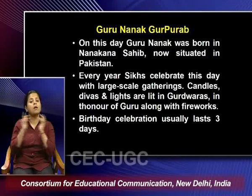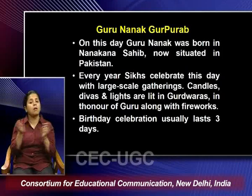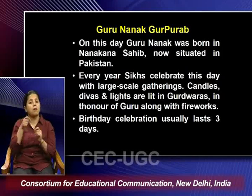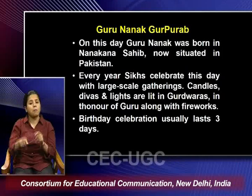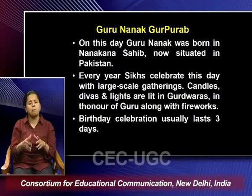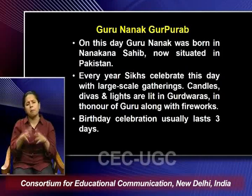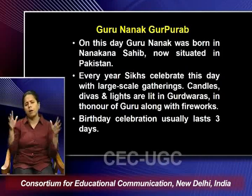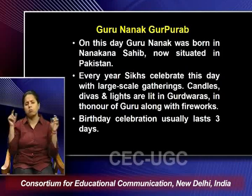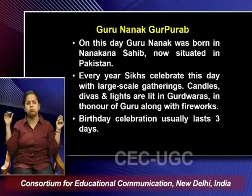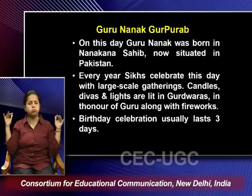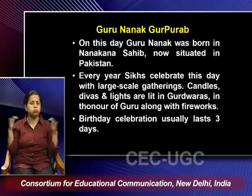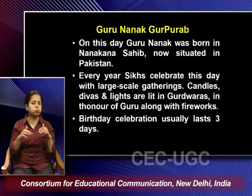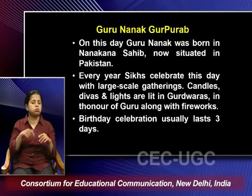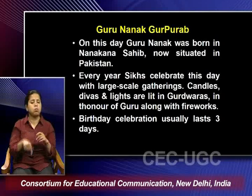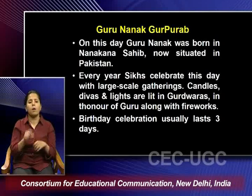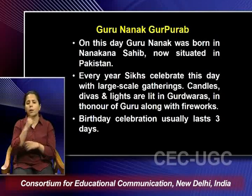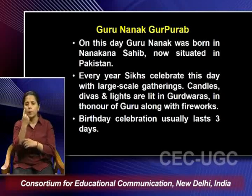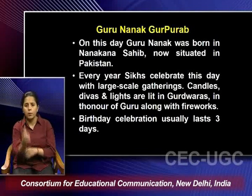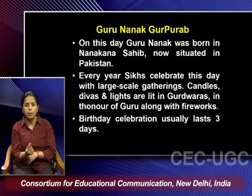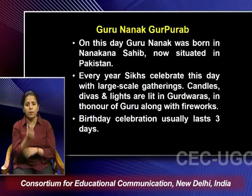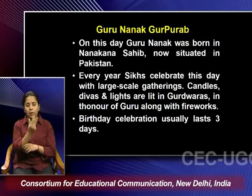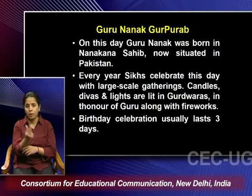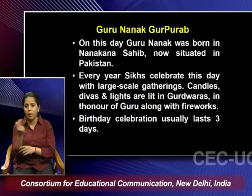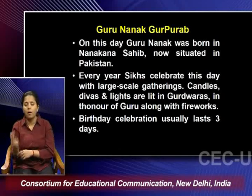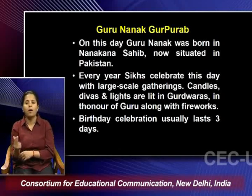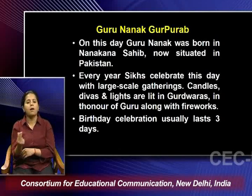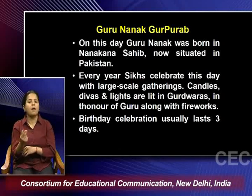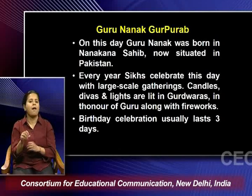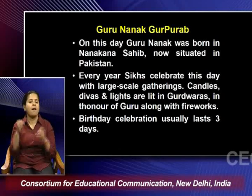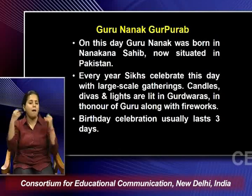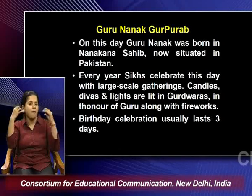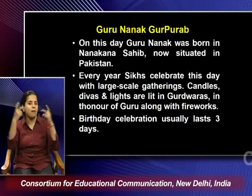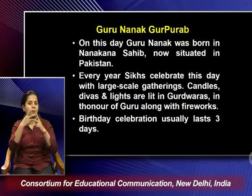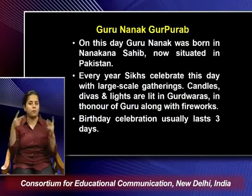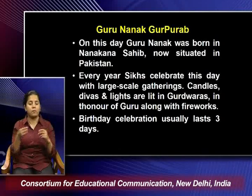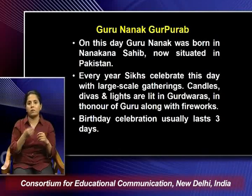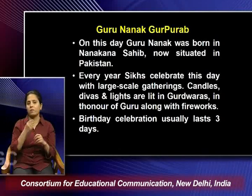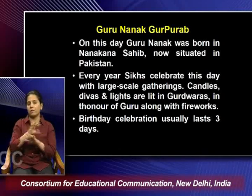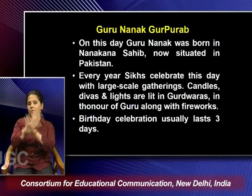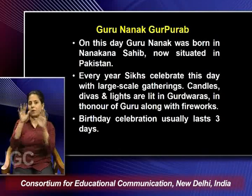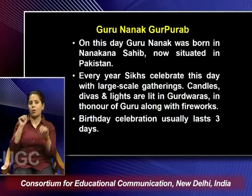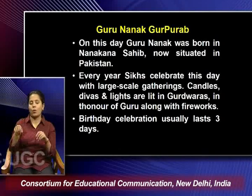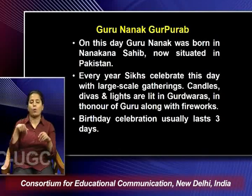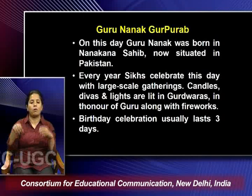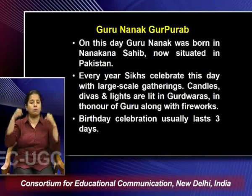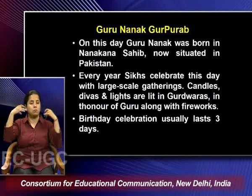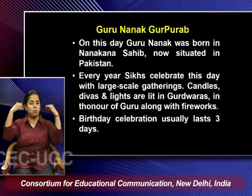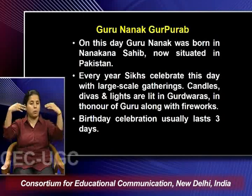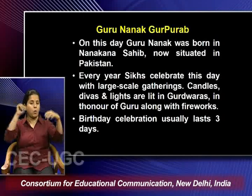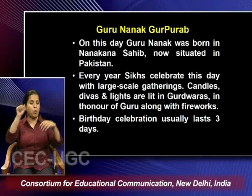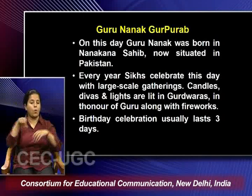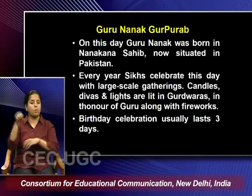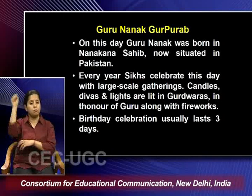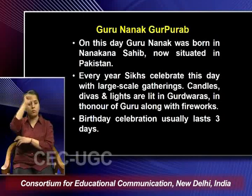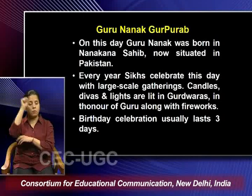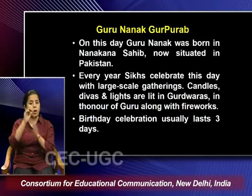large scale gatherings, candles, diyas and lights are lit in Guru Dwaras in the honour